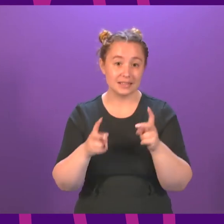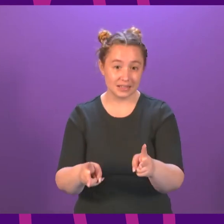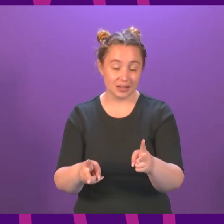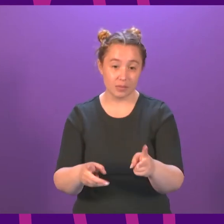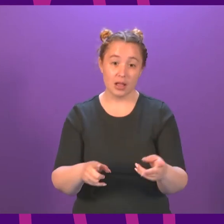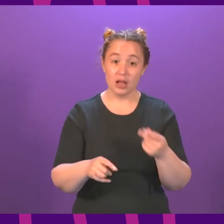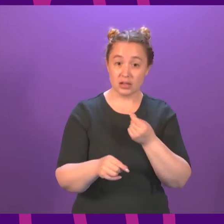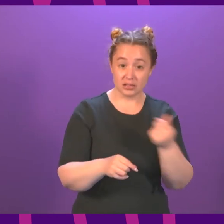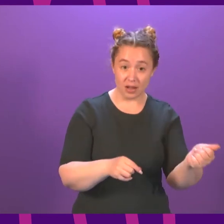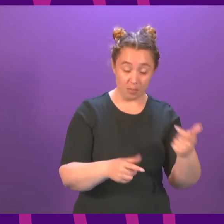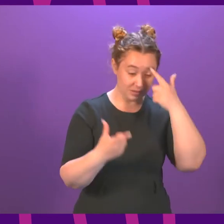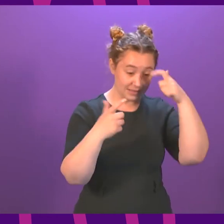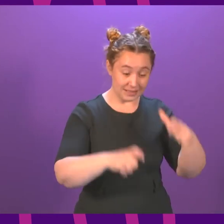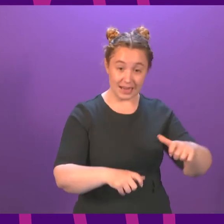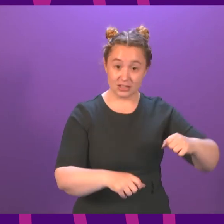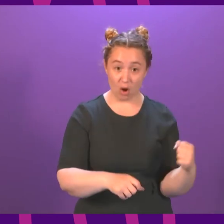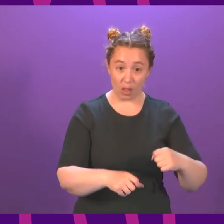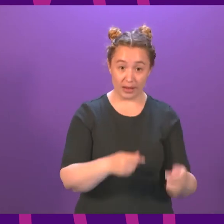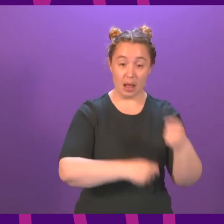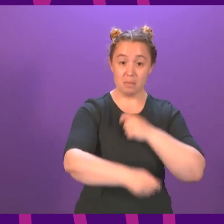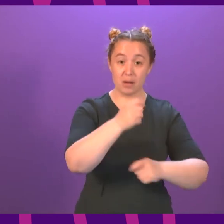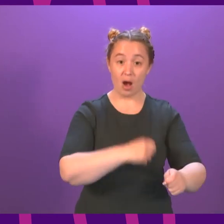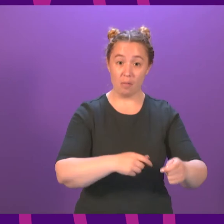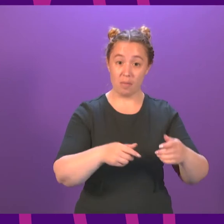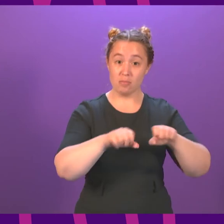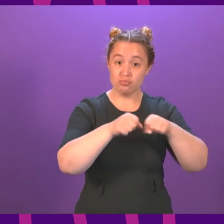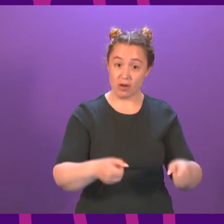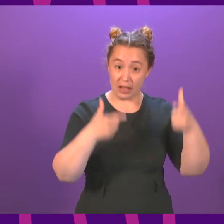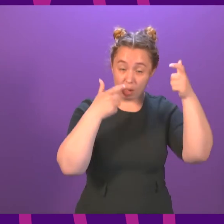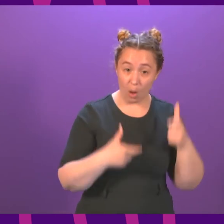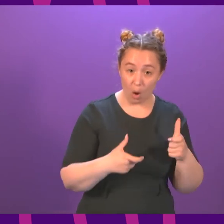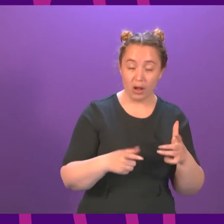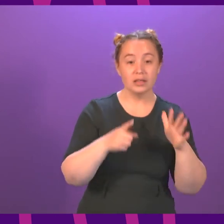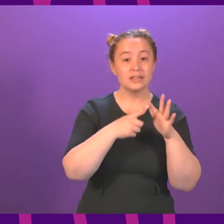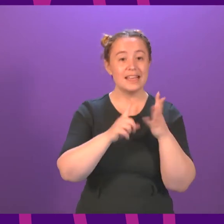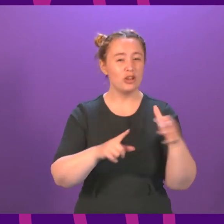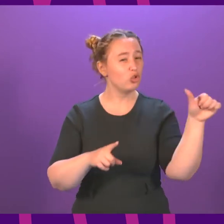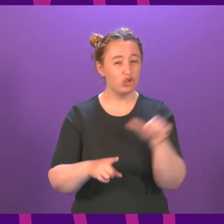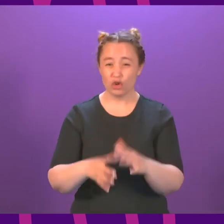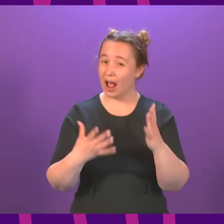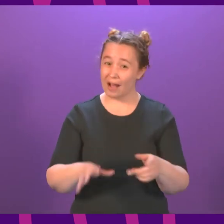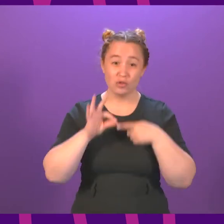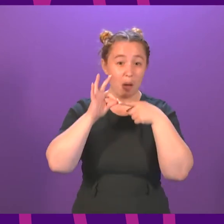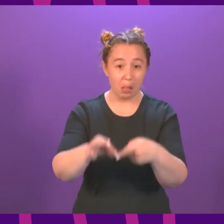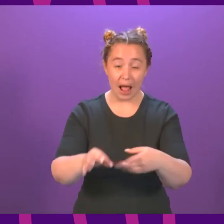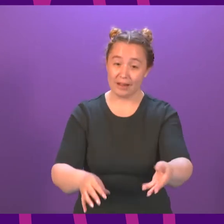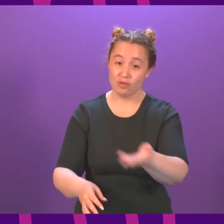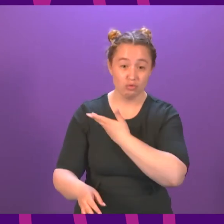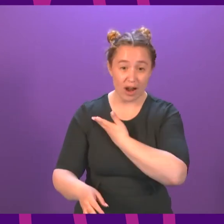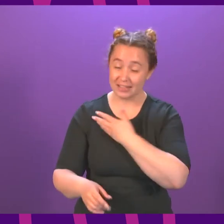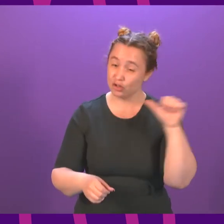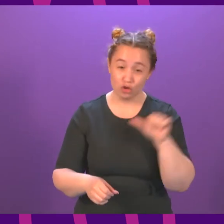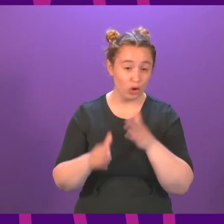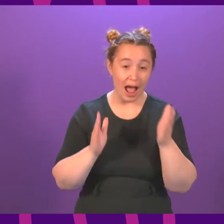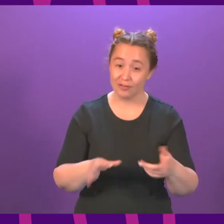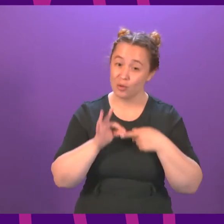becoming unlawfully resident here. In my view, EU citizens simply should not have to apply to retain their rights. Due